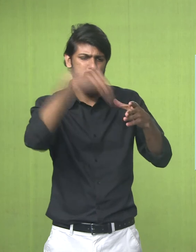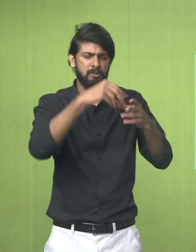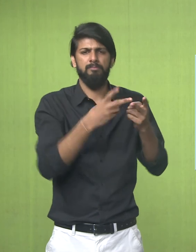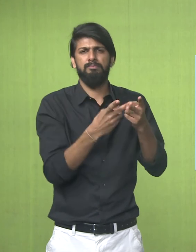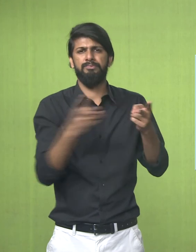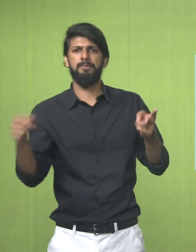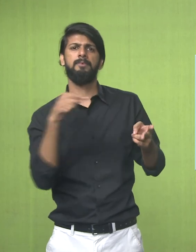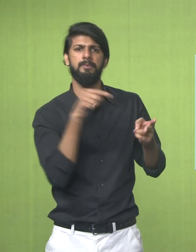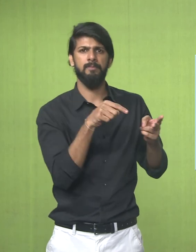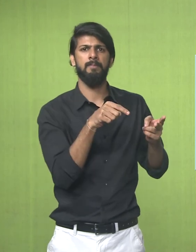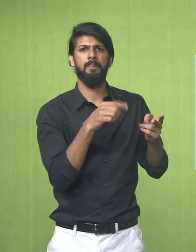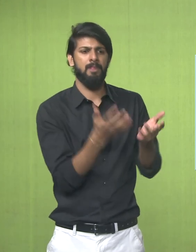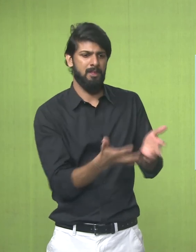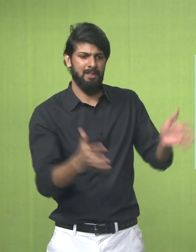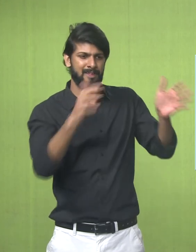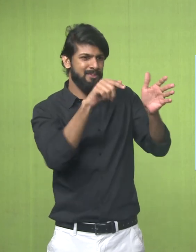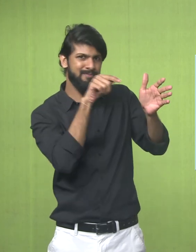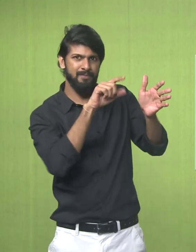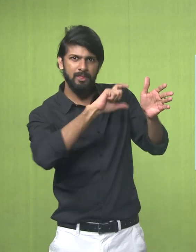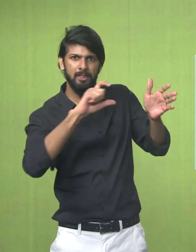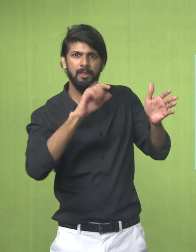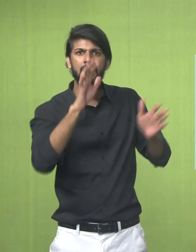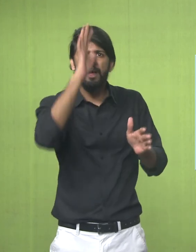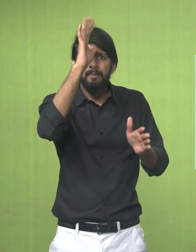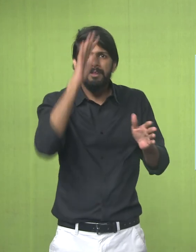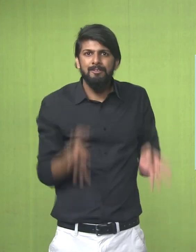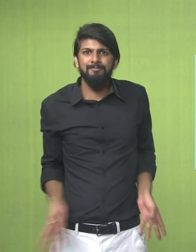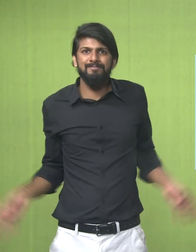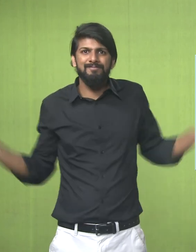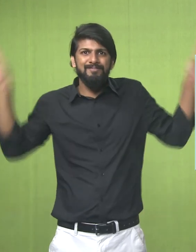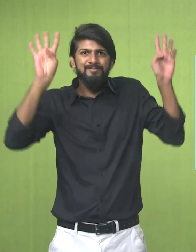Pottery Item Is A Storage Jar Which Has A Peacock Motive On It